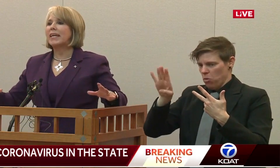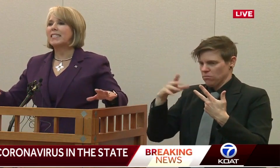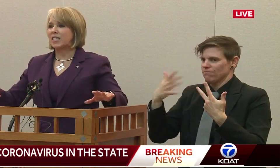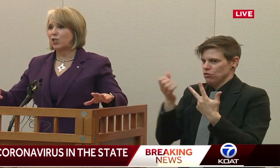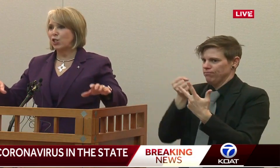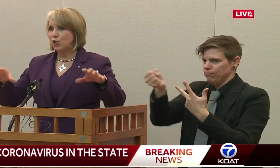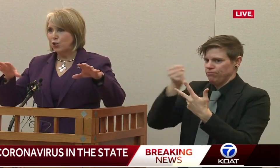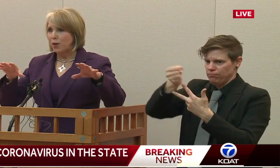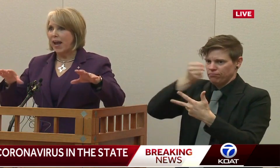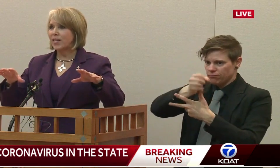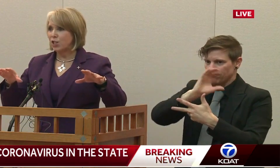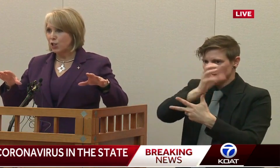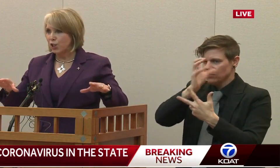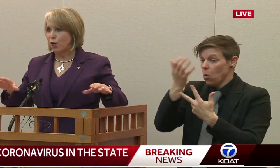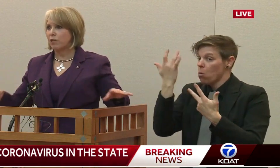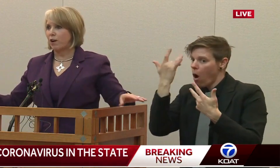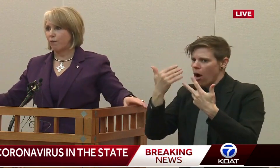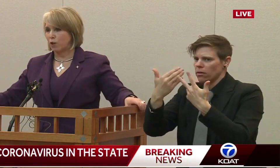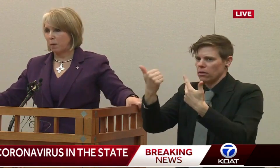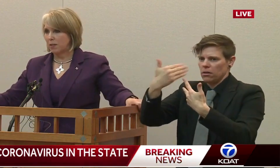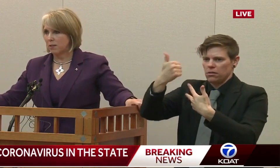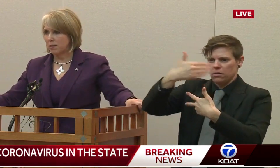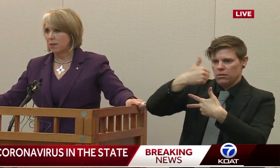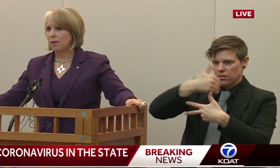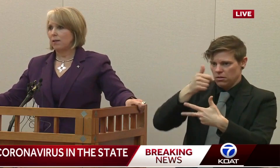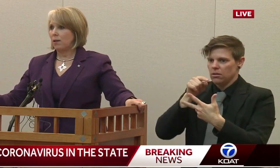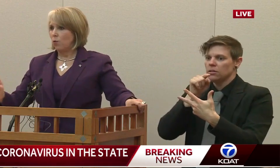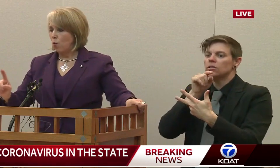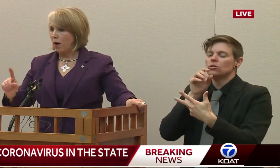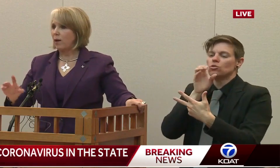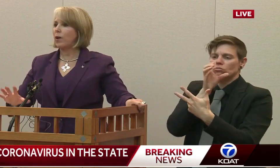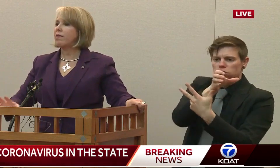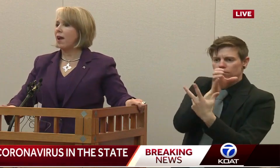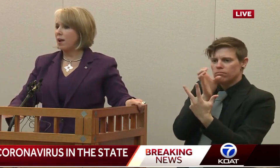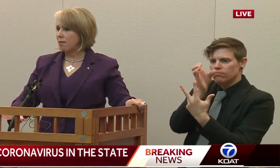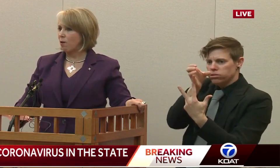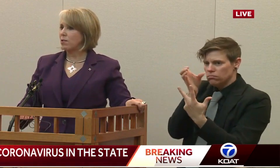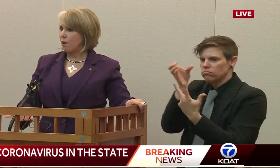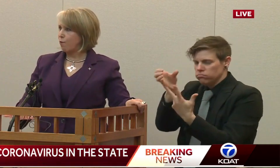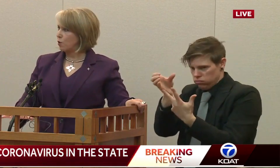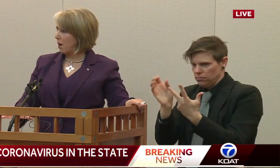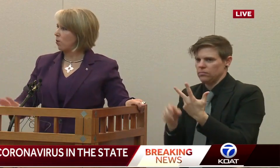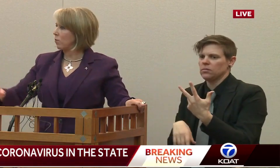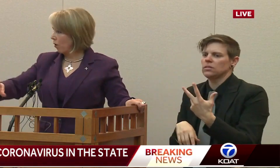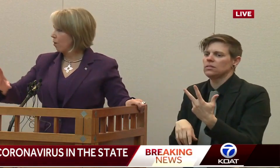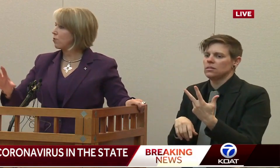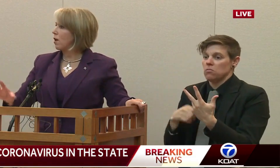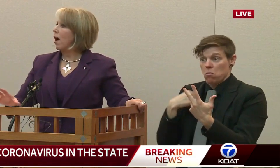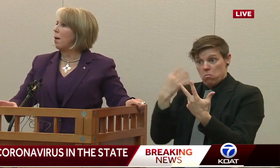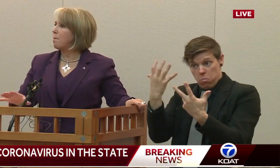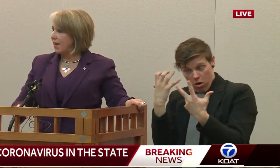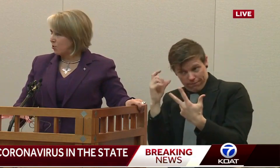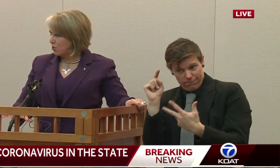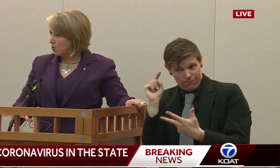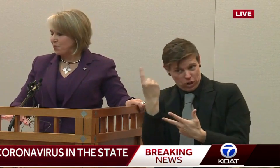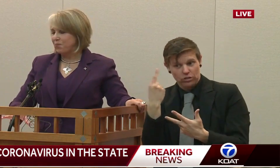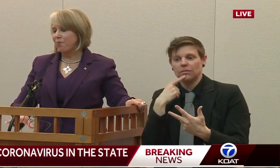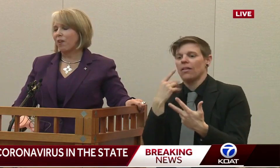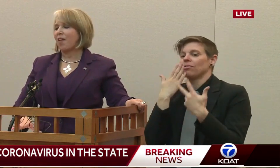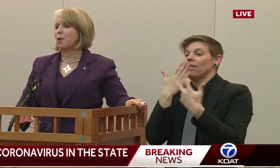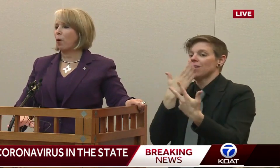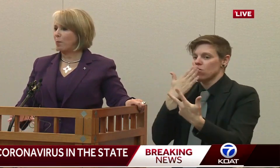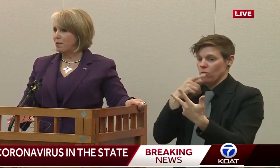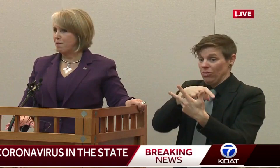different places to get to those Air Force Bases. One, want to thank those Air Force Bases